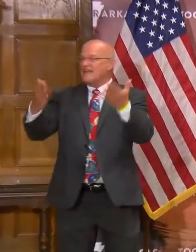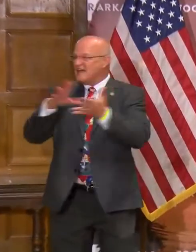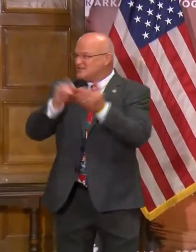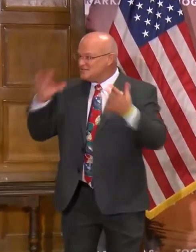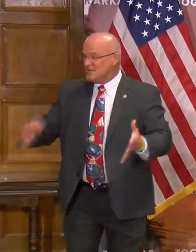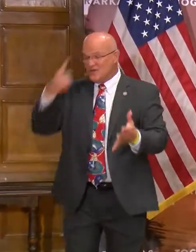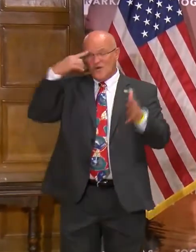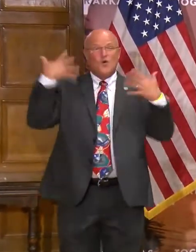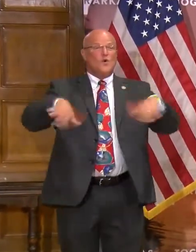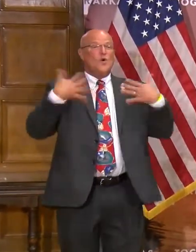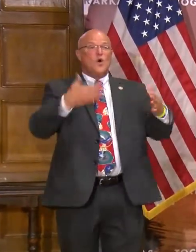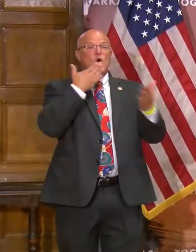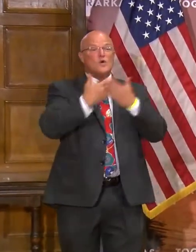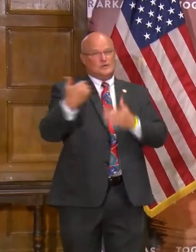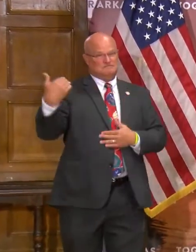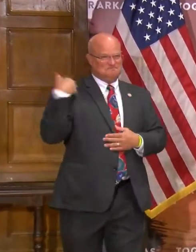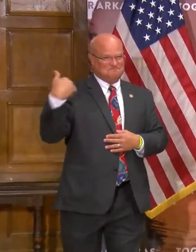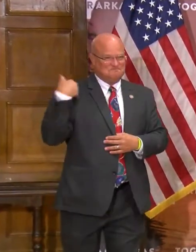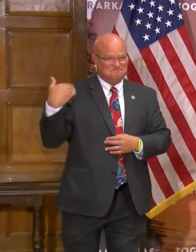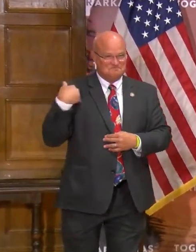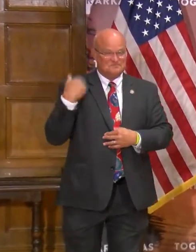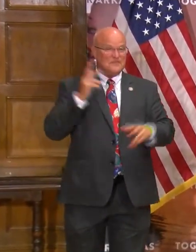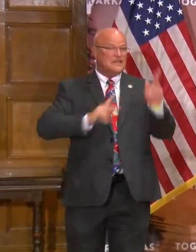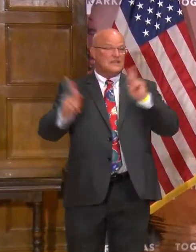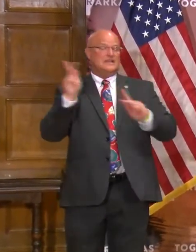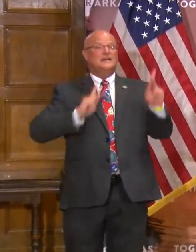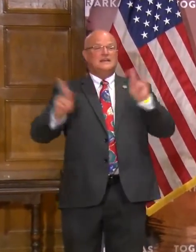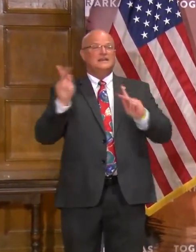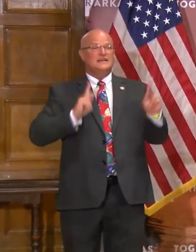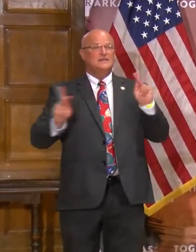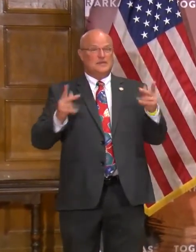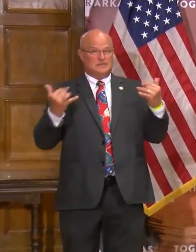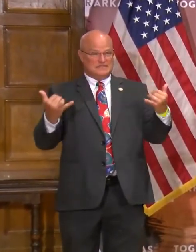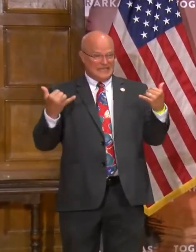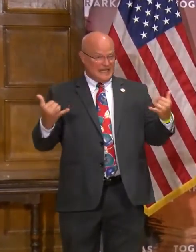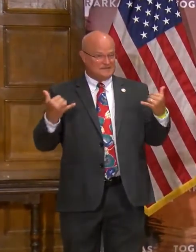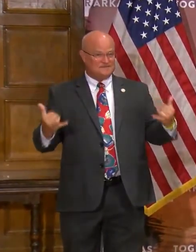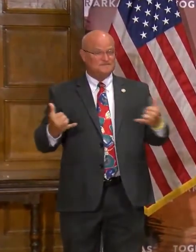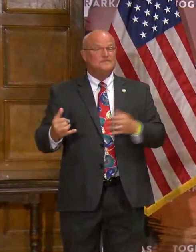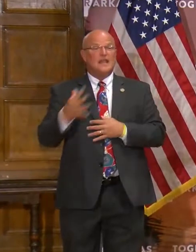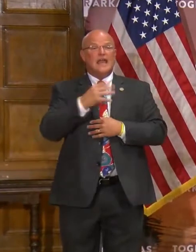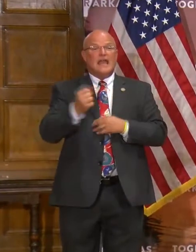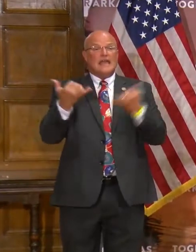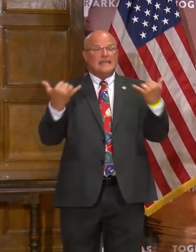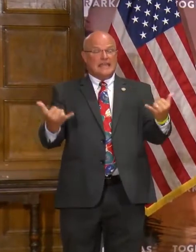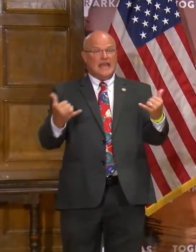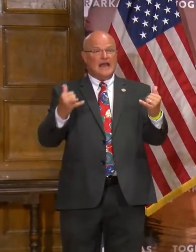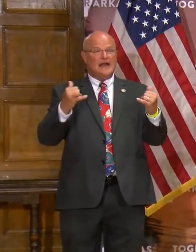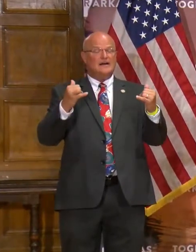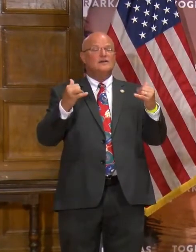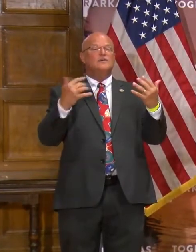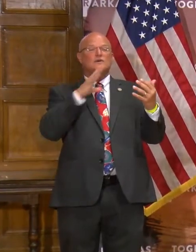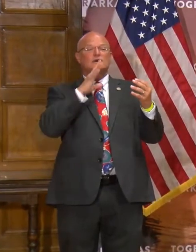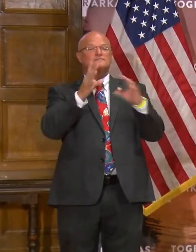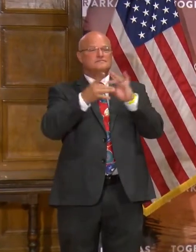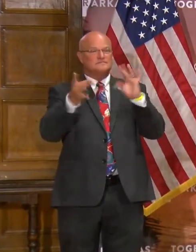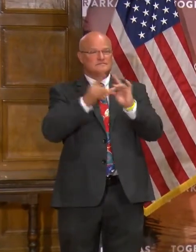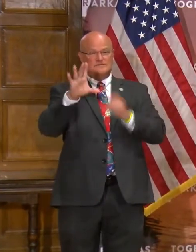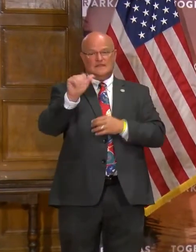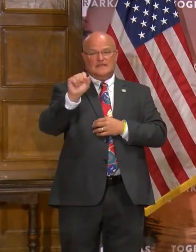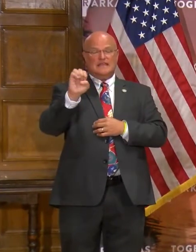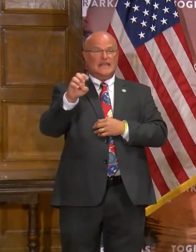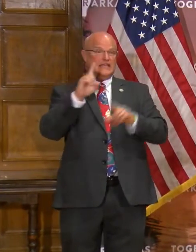for that good reminder for everyone today. And with that let's go to the case